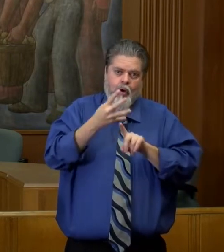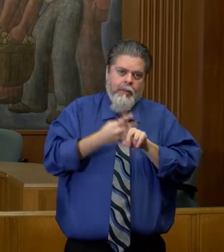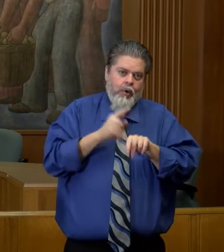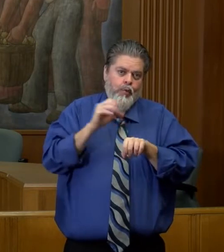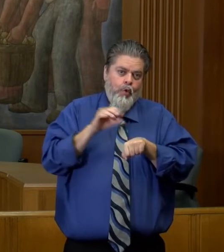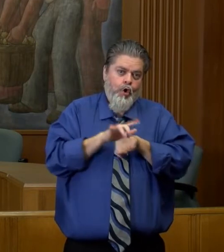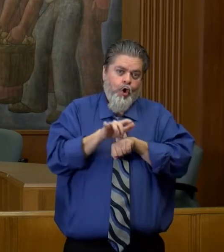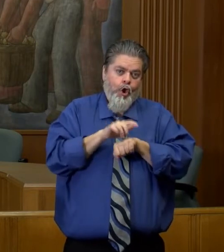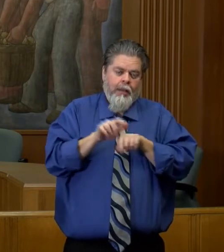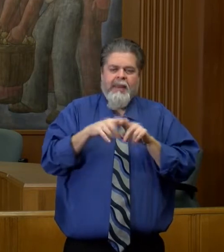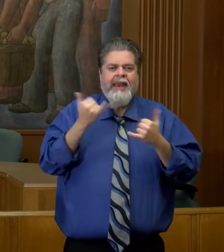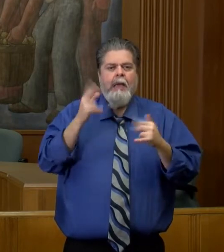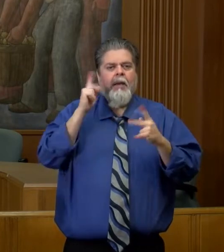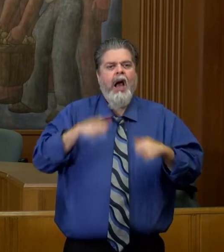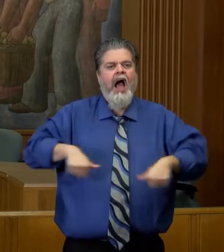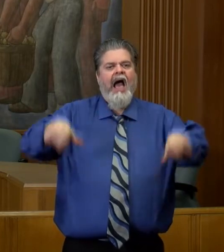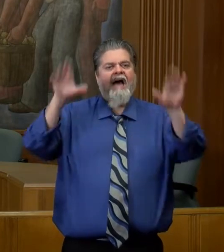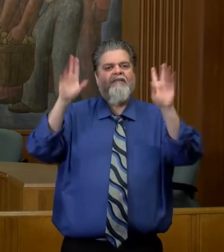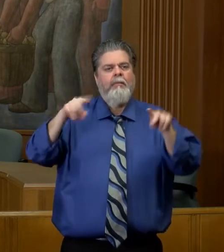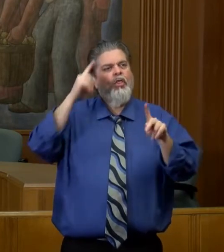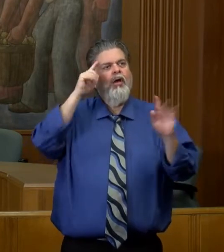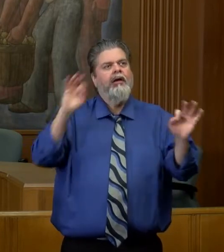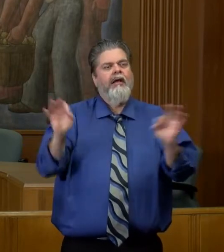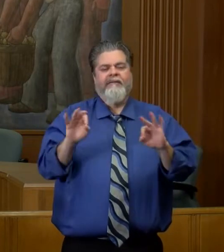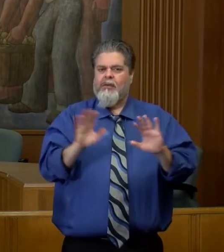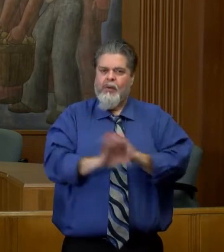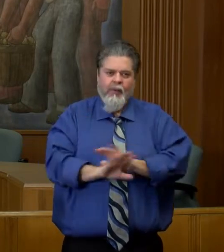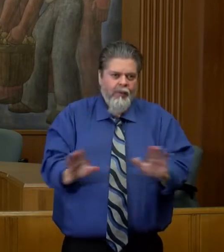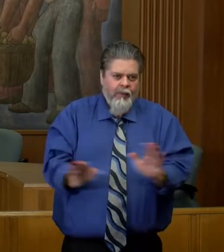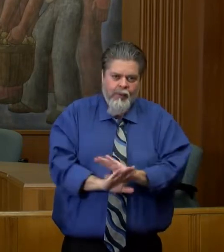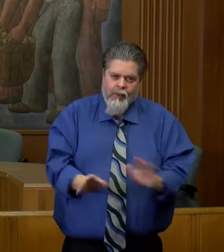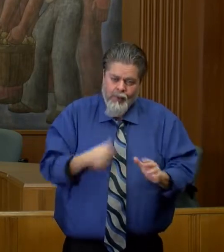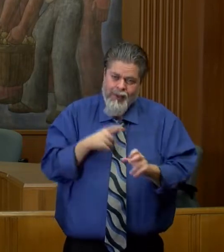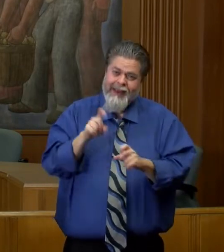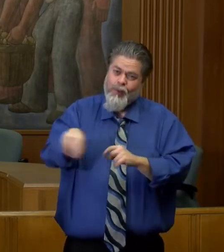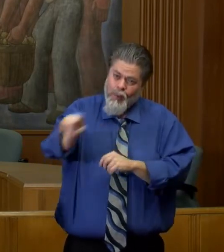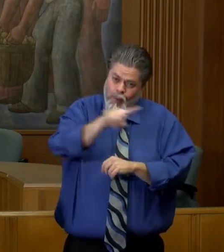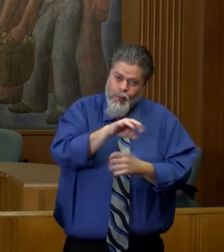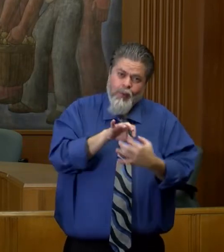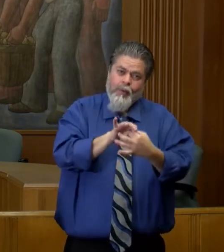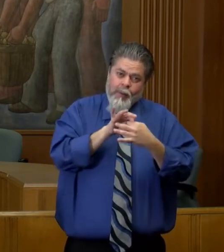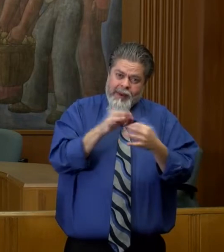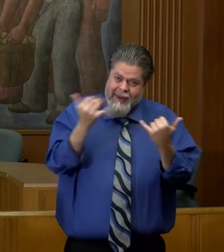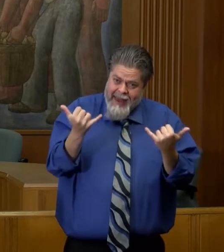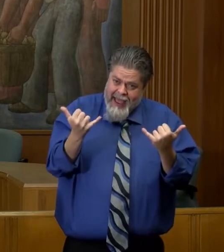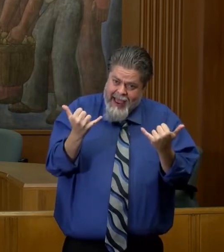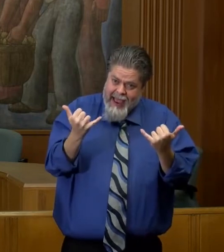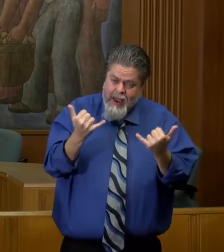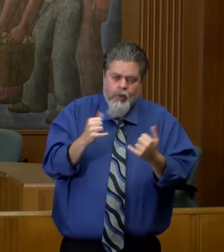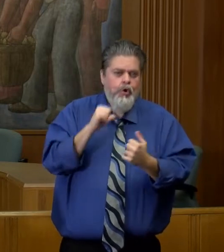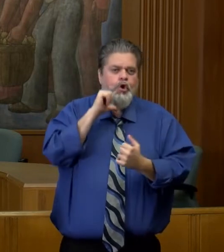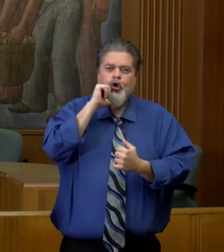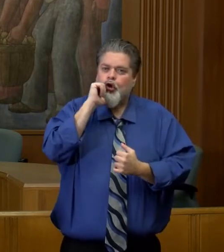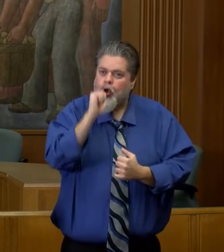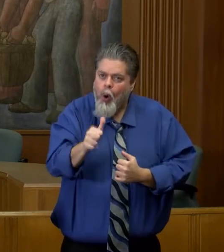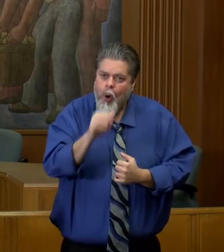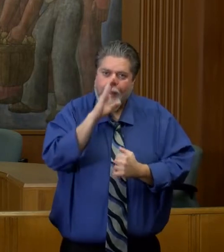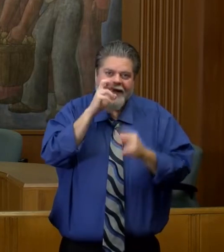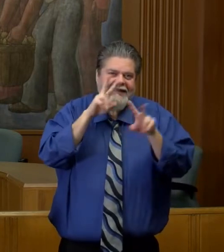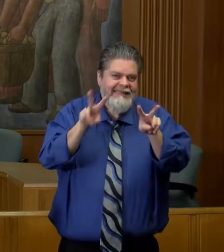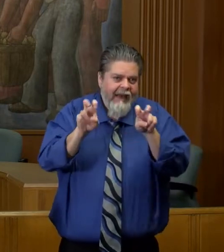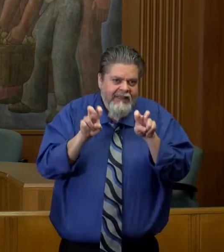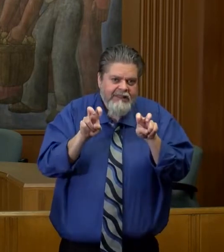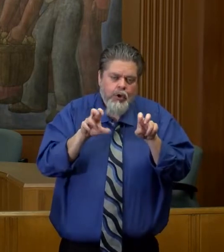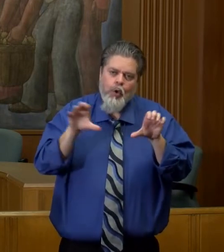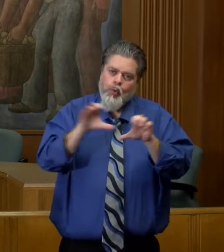And so we're asking them to, now is the time when we really need you to be unselfish and do